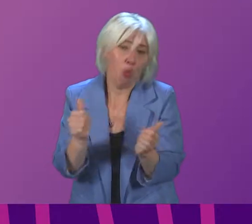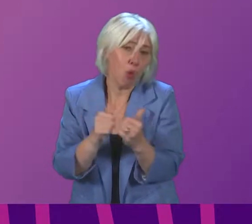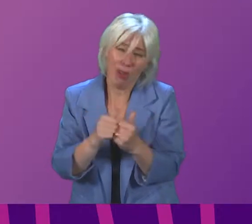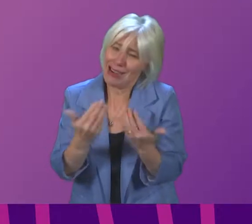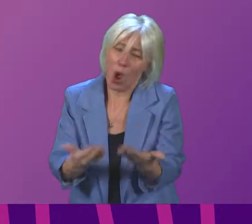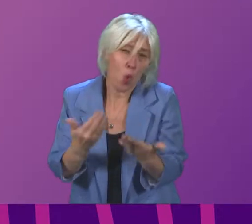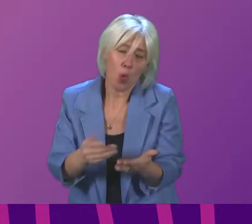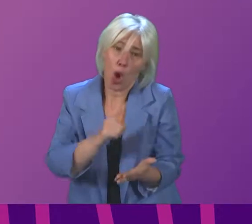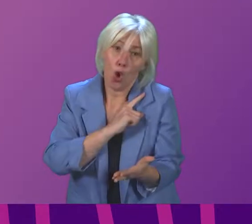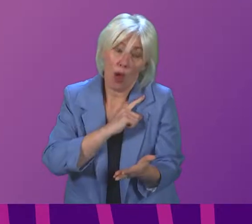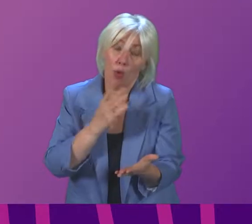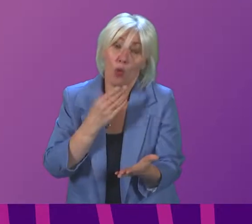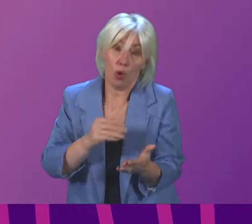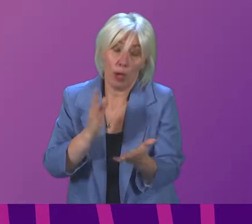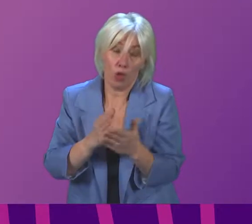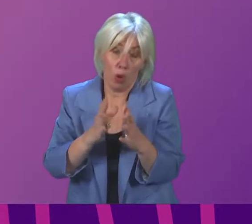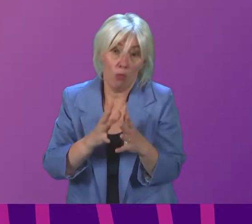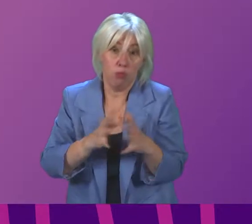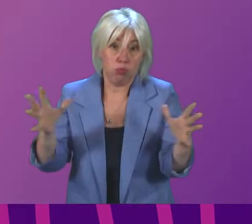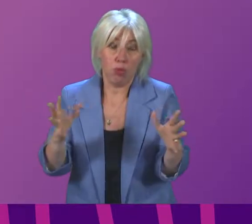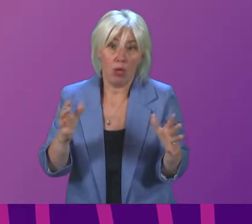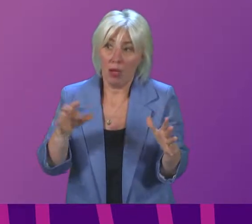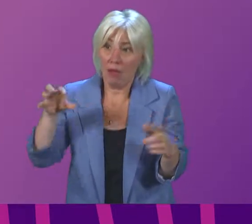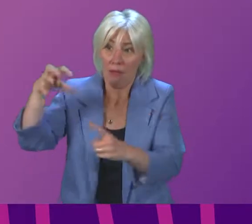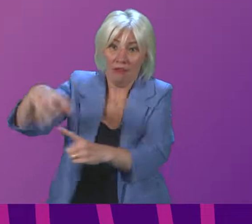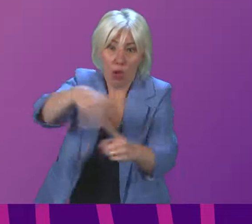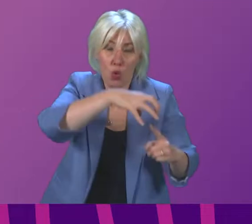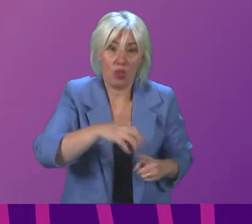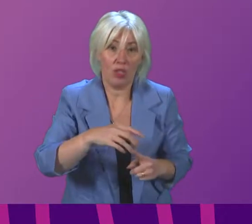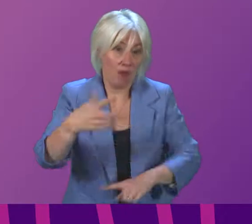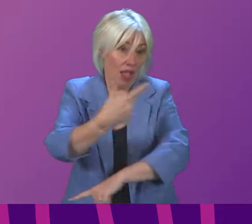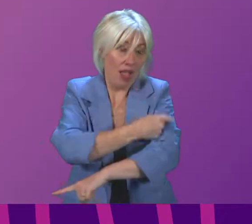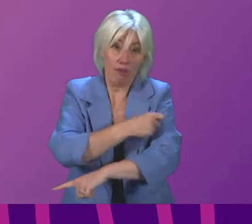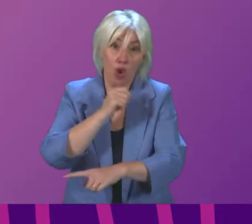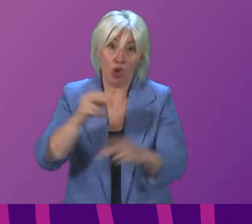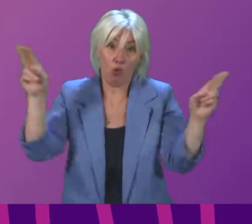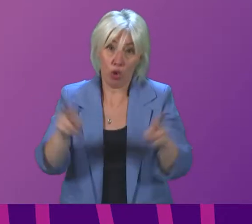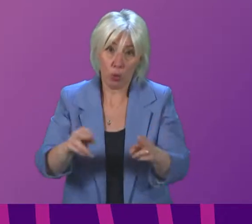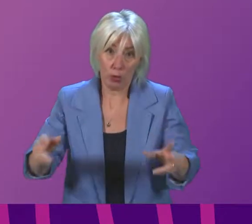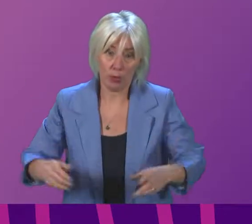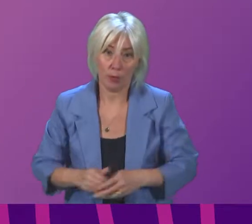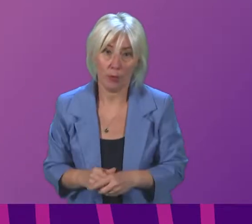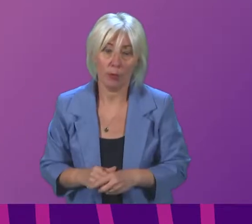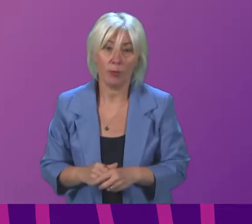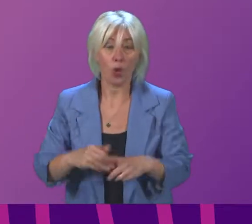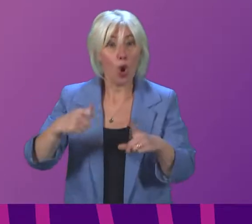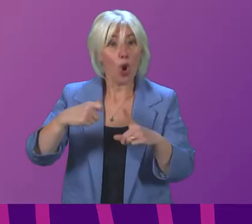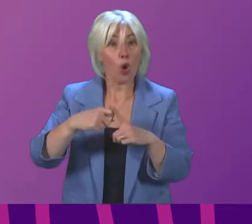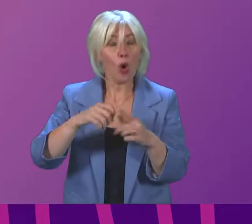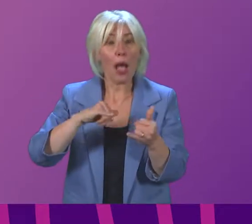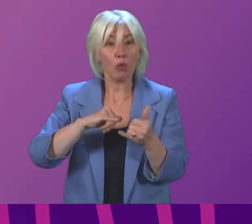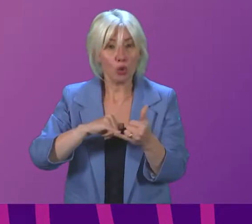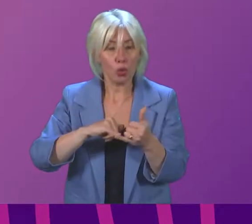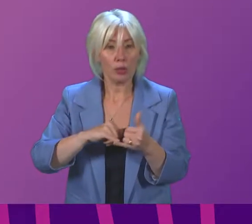because we want to increase the facilities for vaccination, not see them go in the opposite direction. I call Kokab Stewart, be followed by